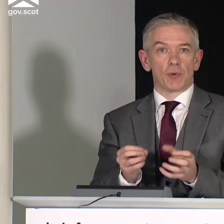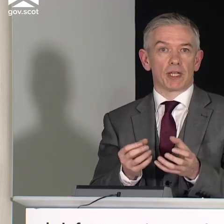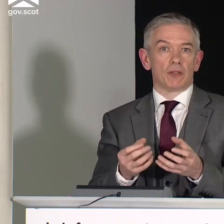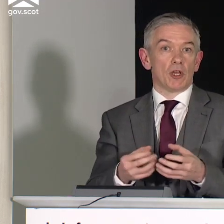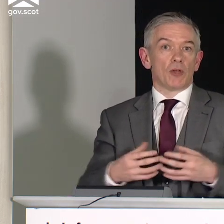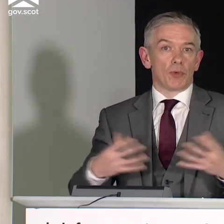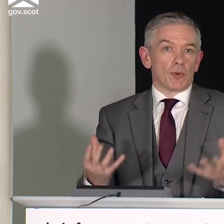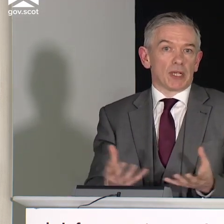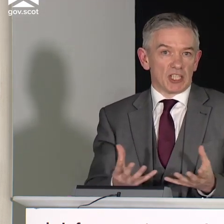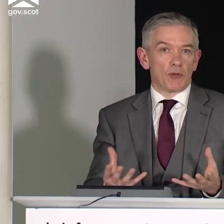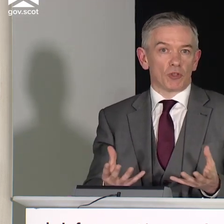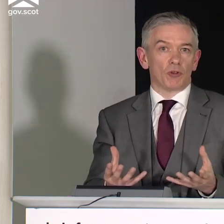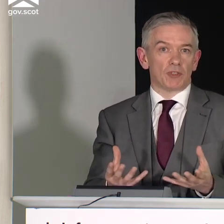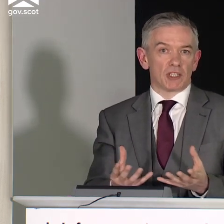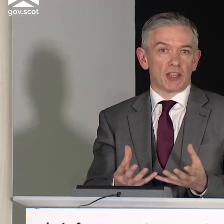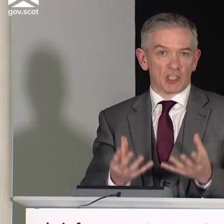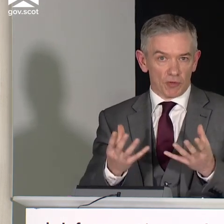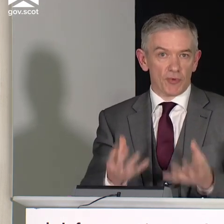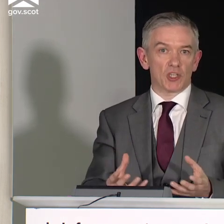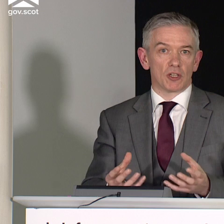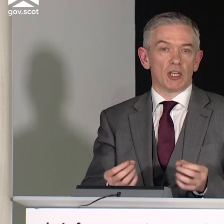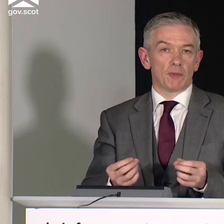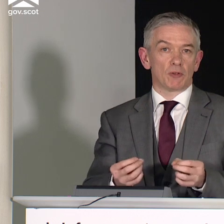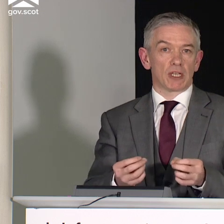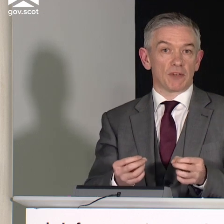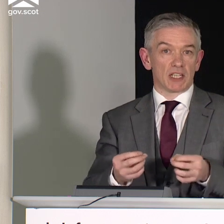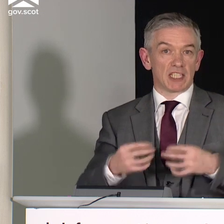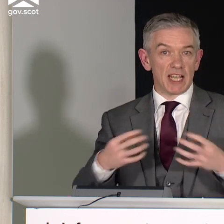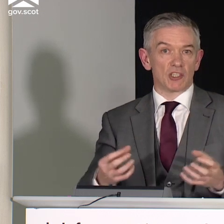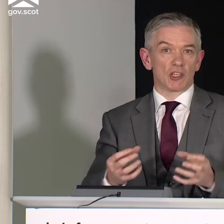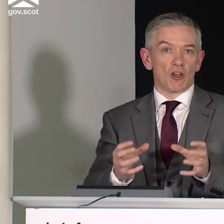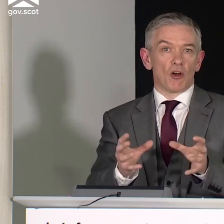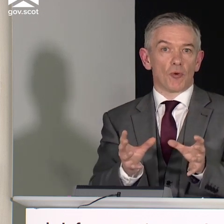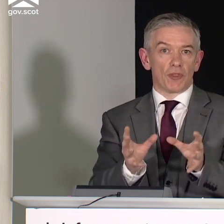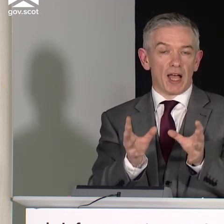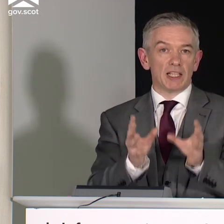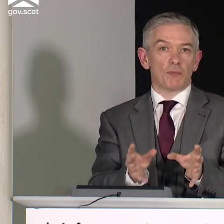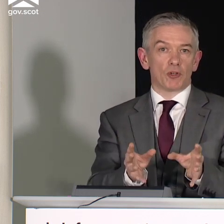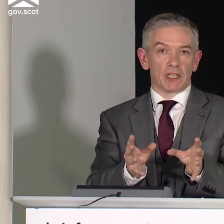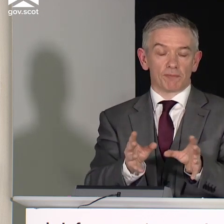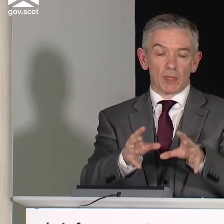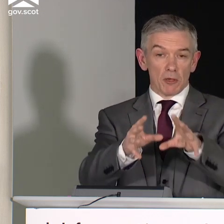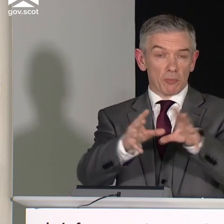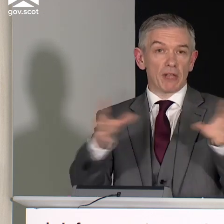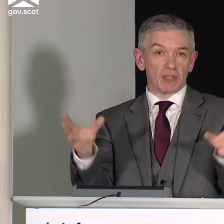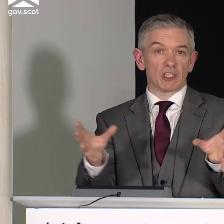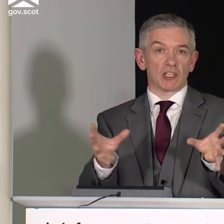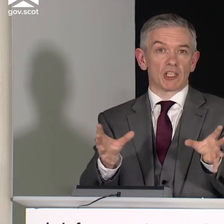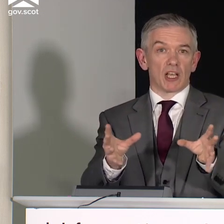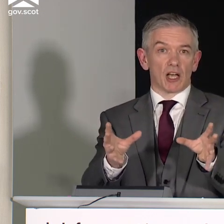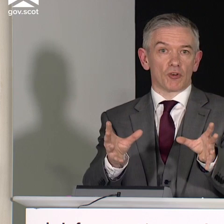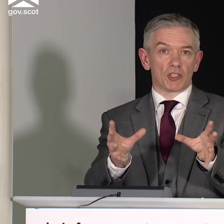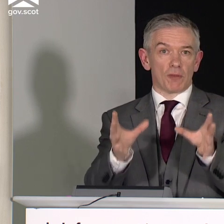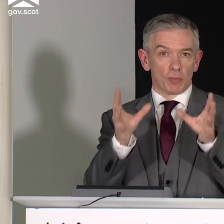where we can say with confidence that that's sufficient to be able to give us a sense of what the antibody prevalence